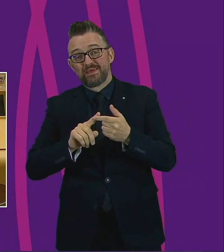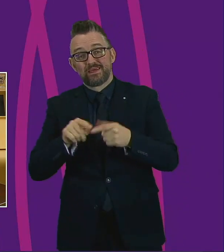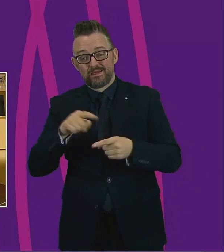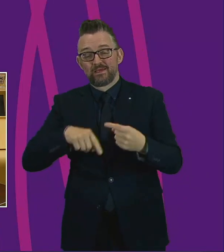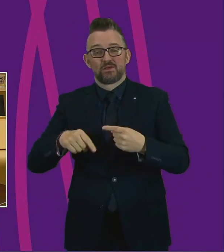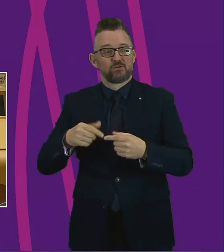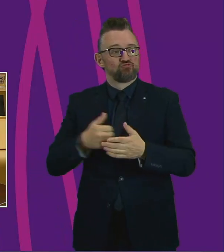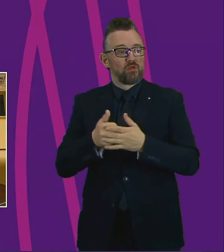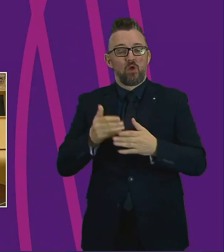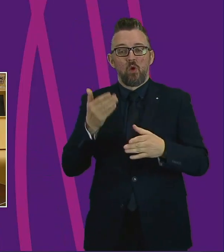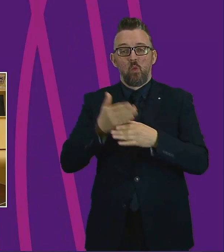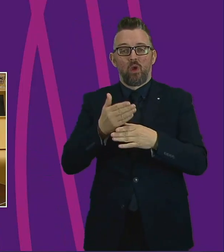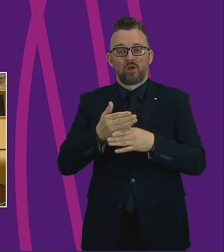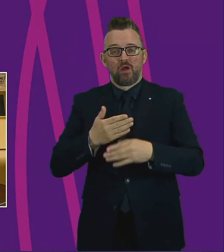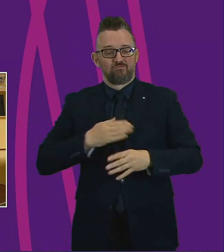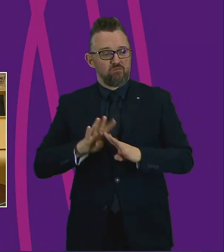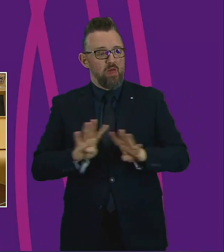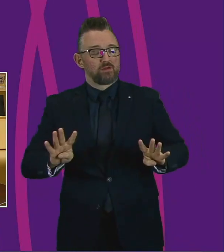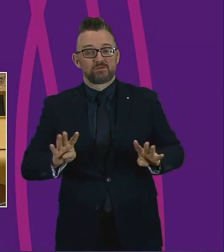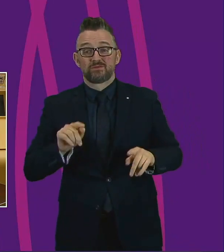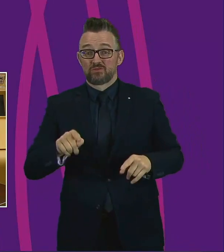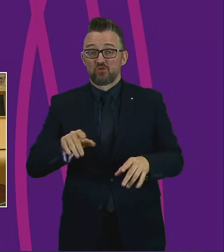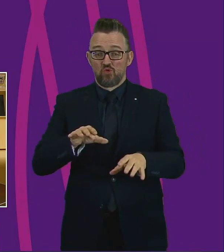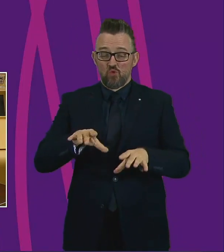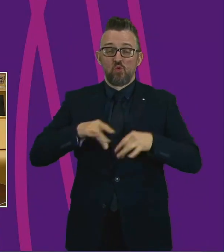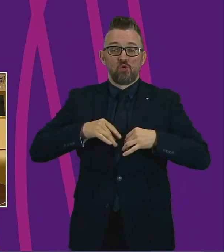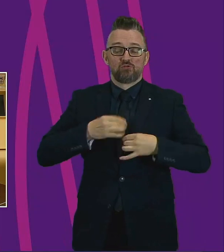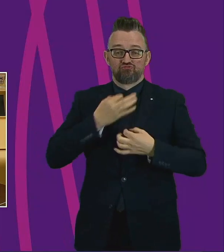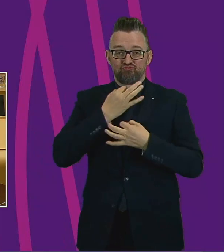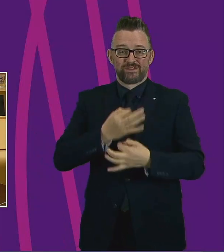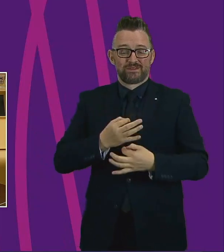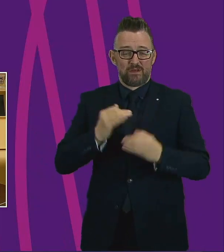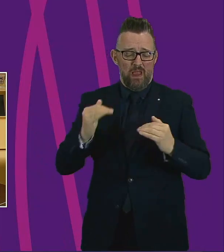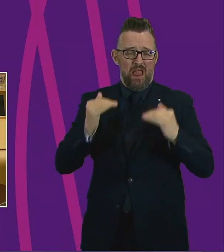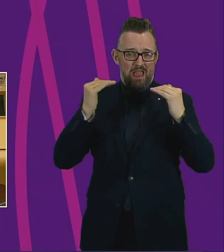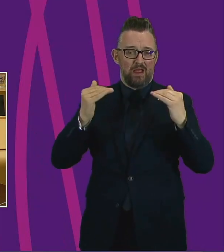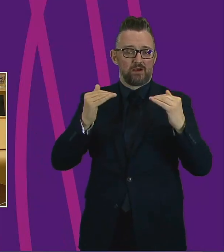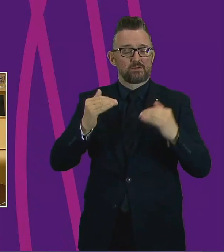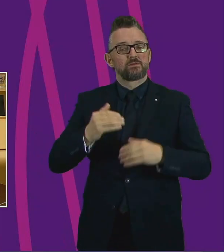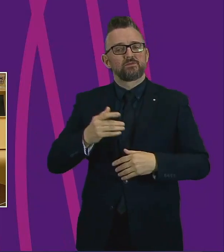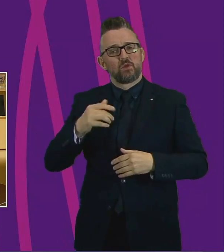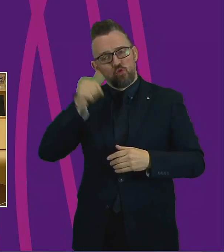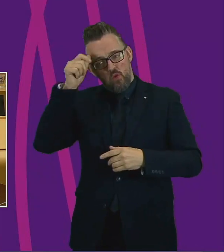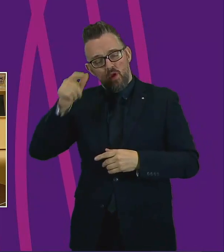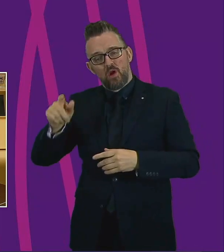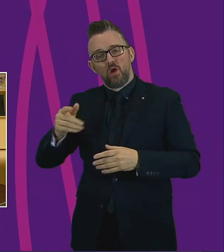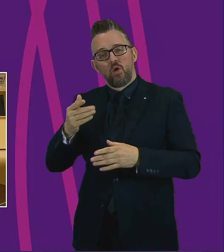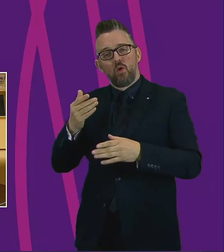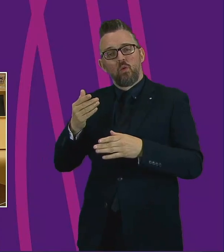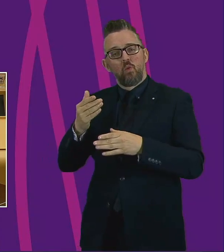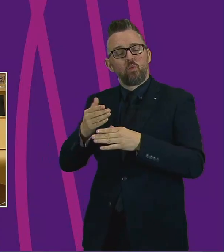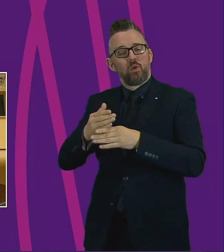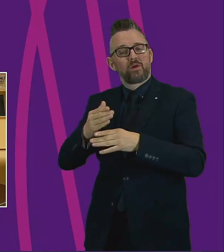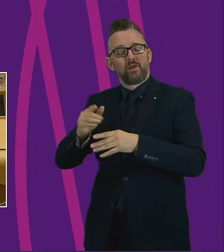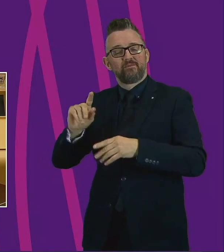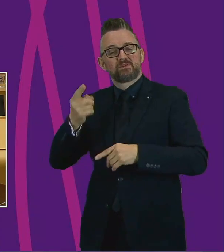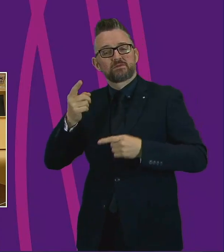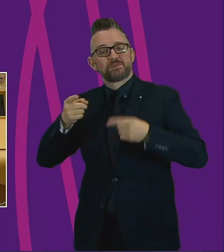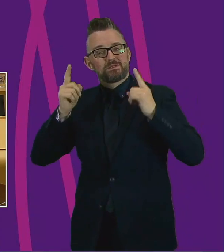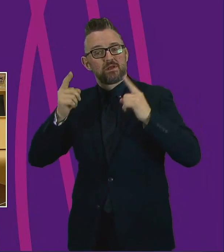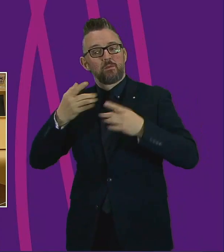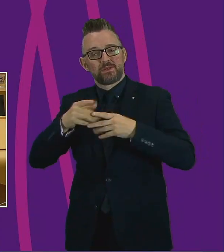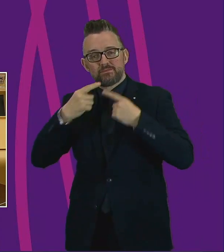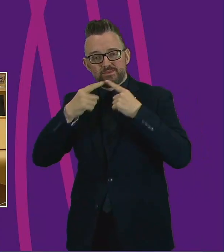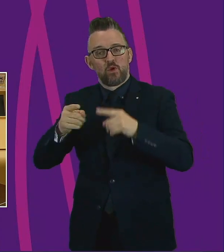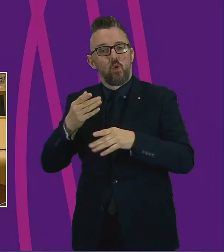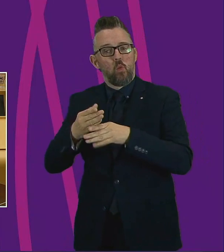line in the NHS. They are particularly at high risk of the virus. I know the First Minister announced the working group today, which I wholeheartedly welcome, but